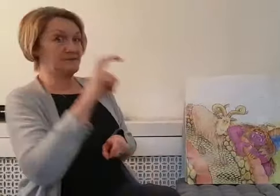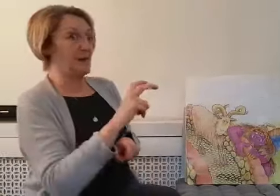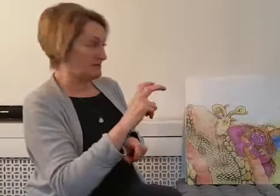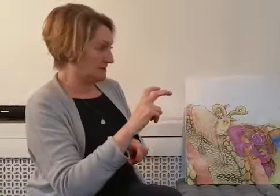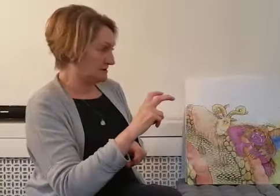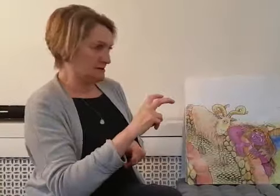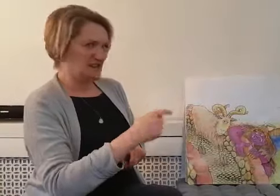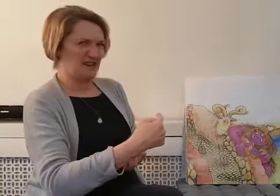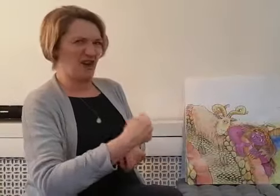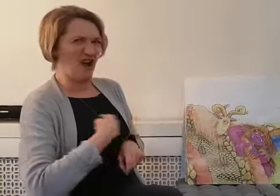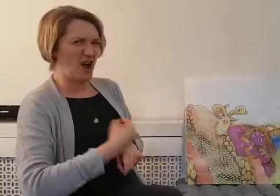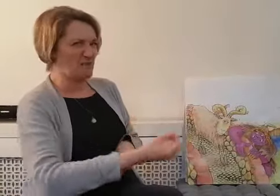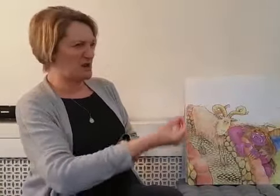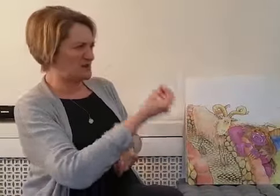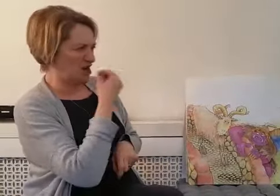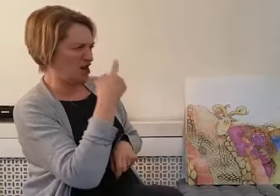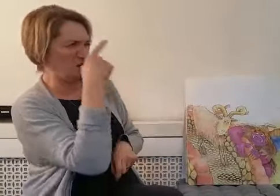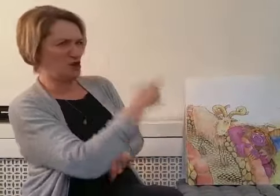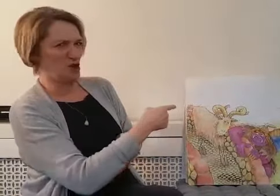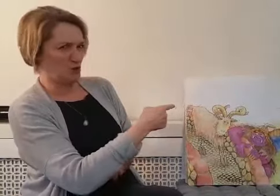up and said, I'm going to eat you.